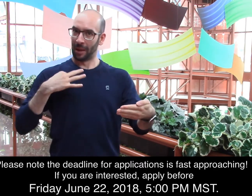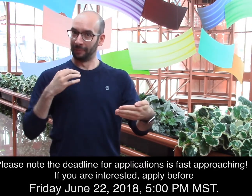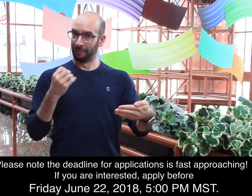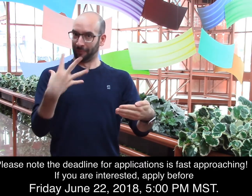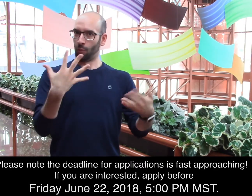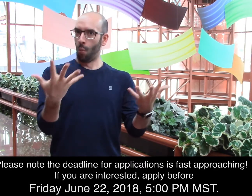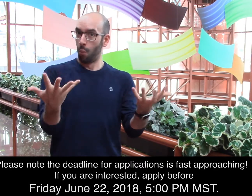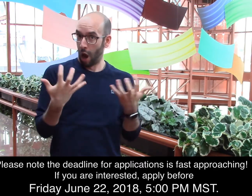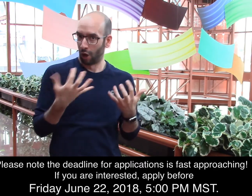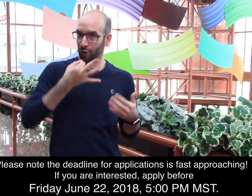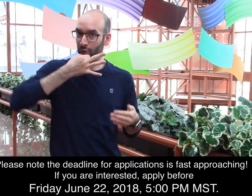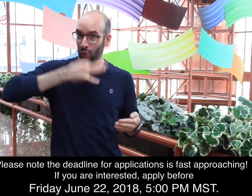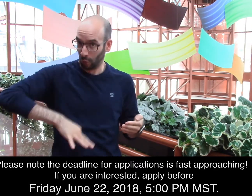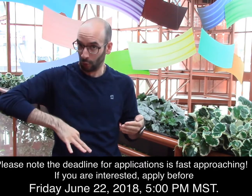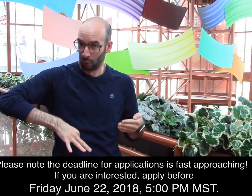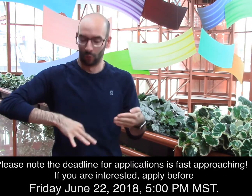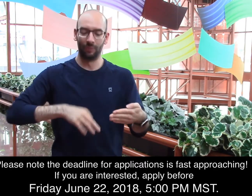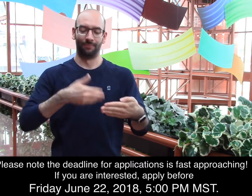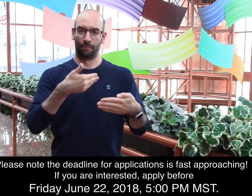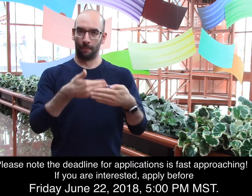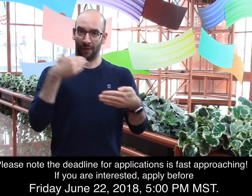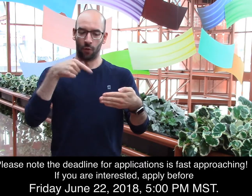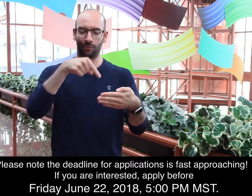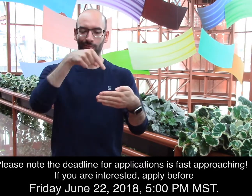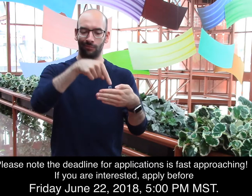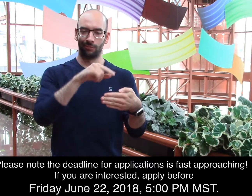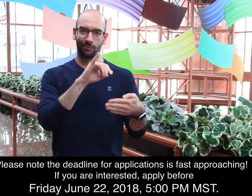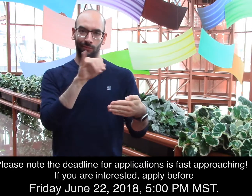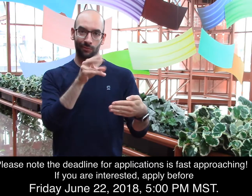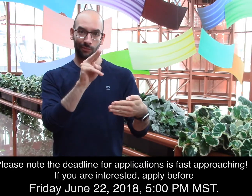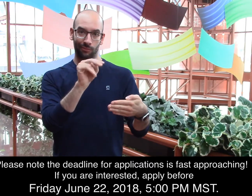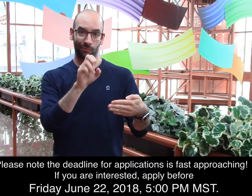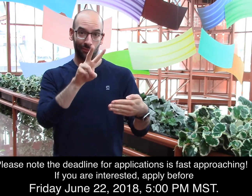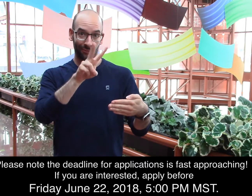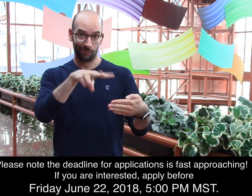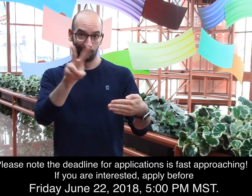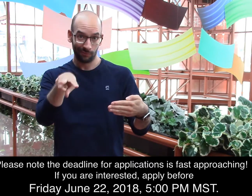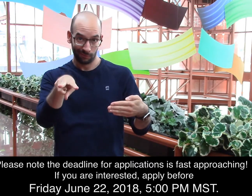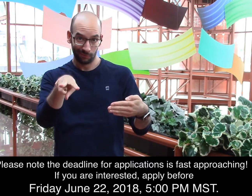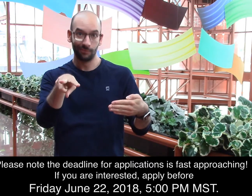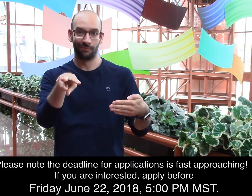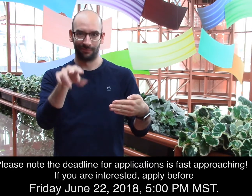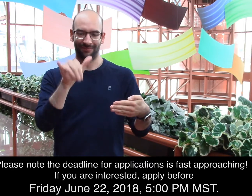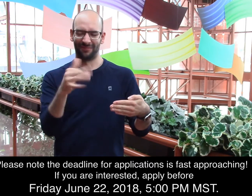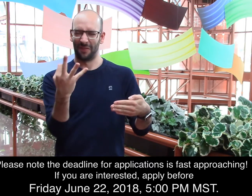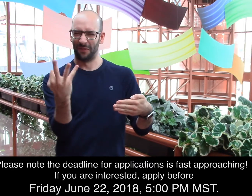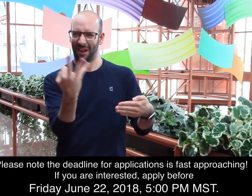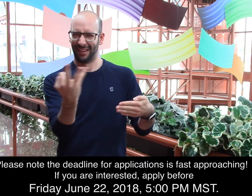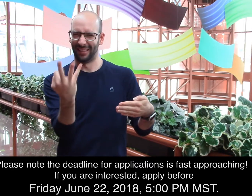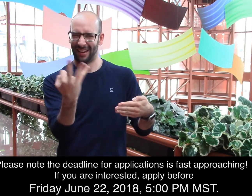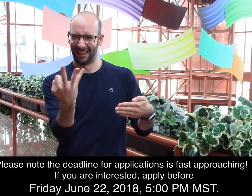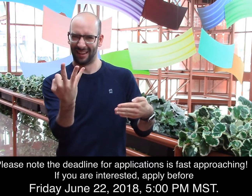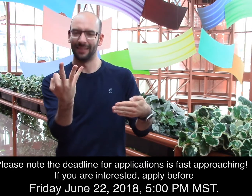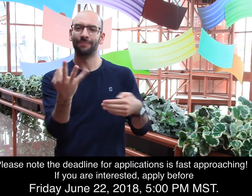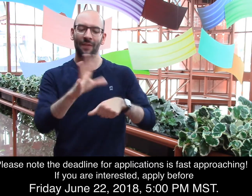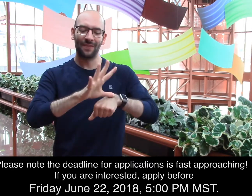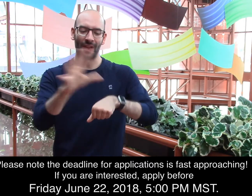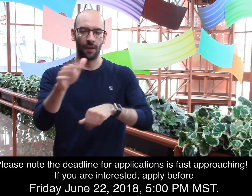apply before Friday, June 22, 2018 at 5pm